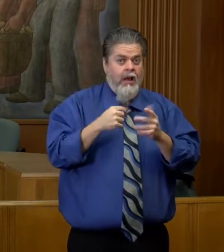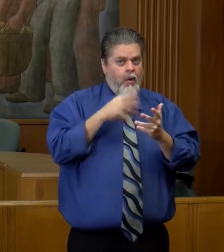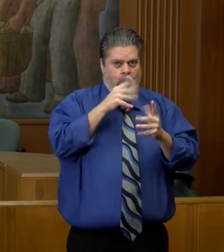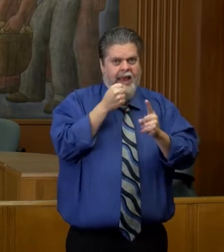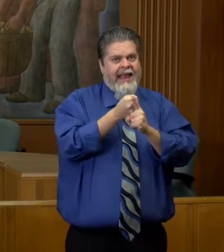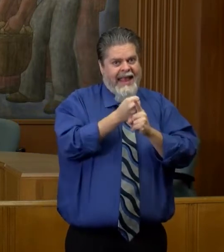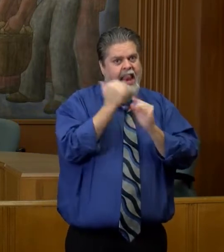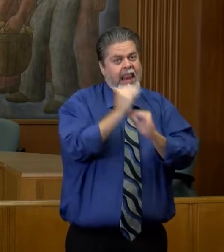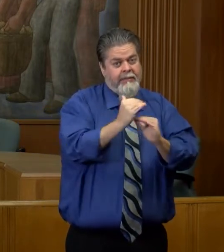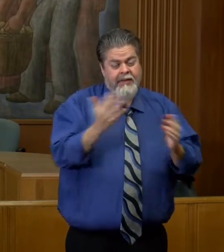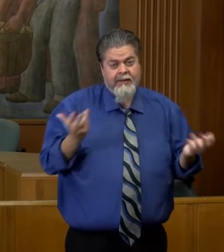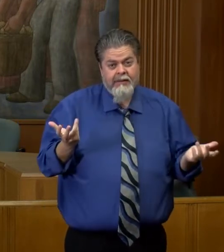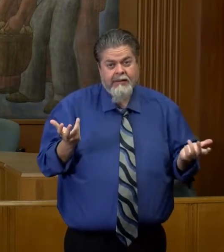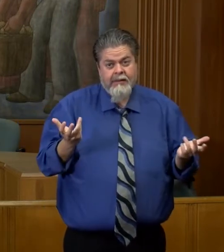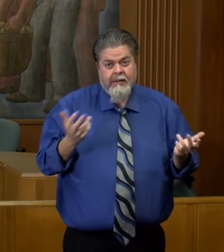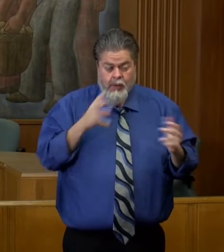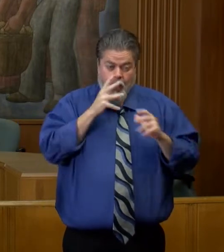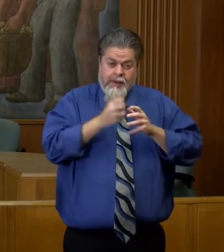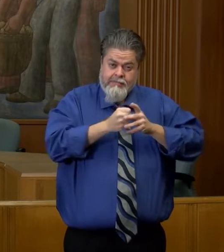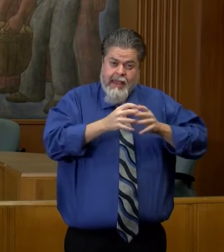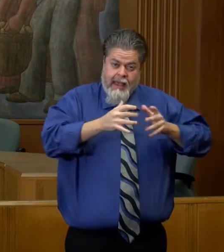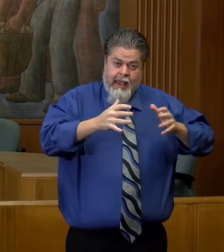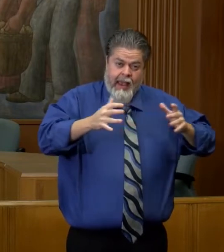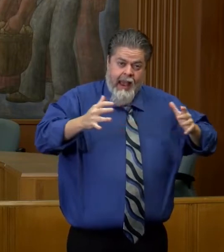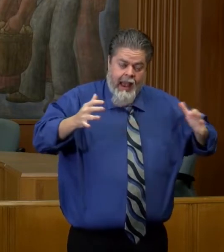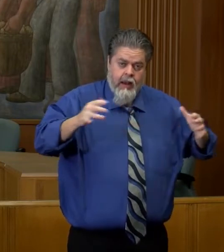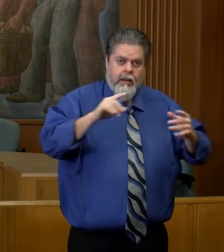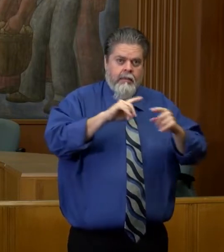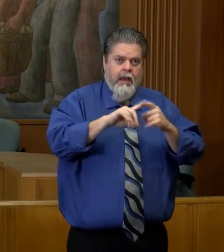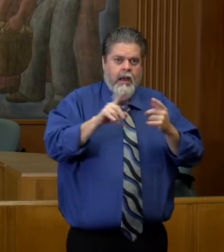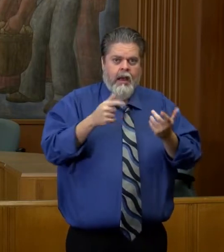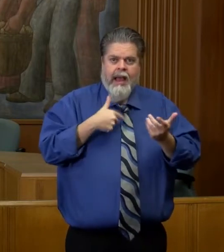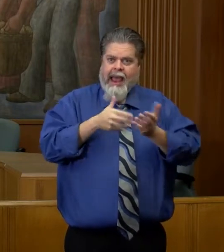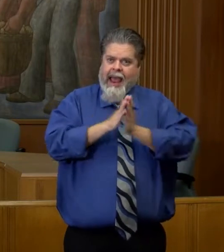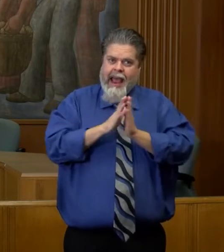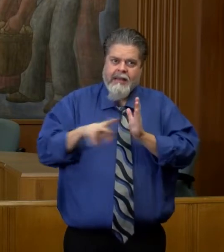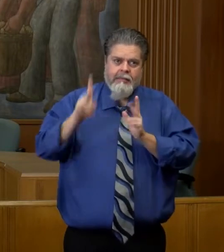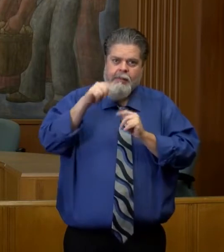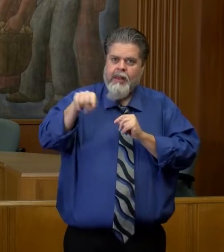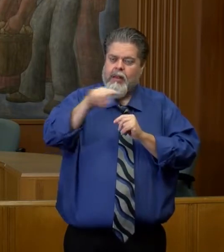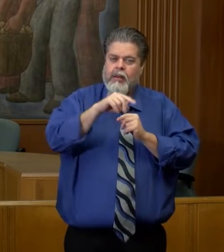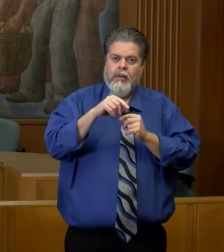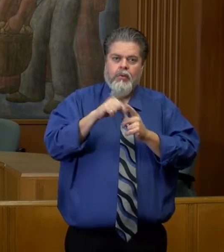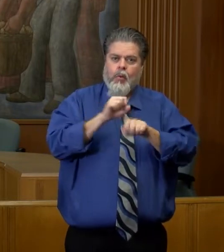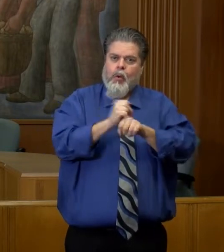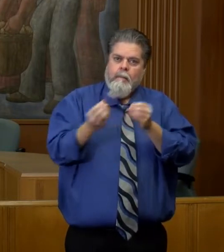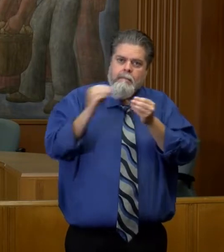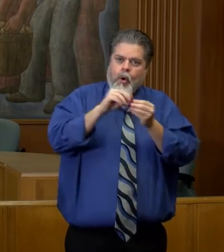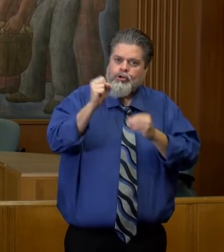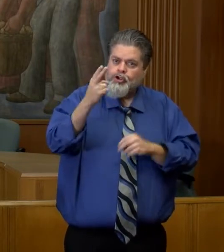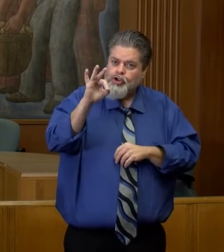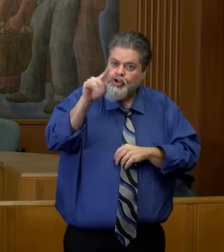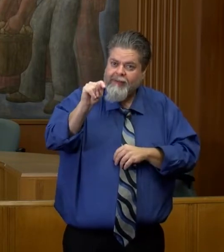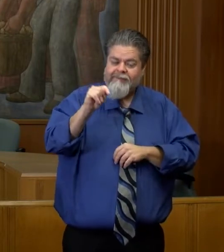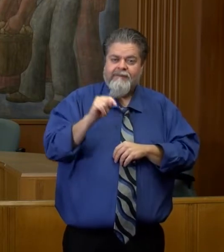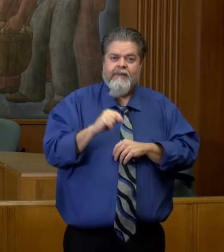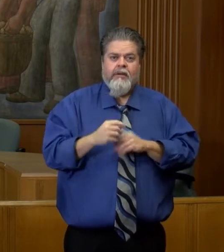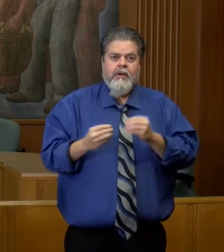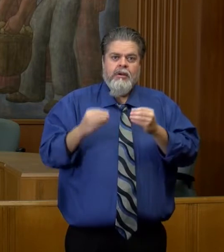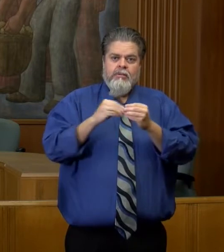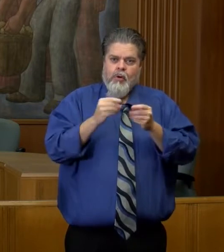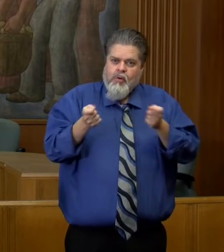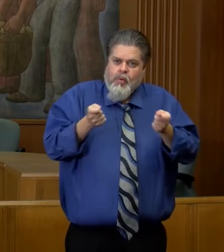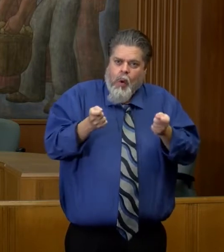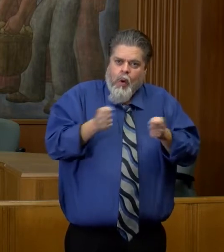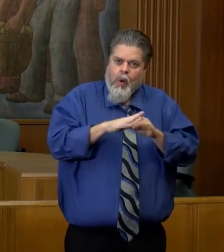us stepwise, you know, increasing, asking people to work more shifts, because being able to handle that surge.